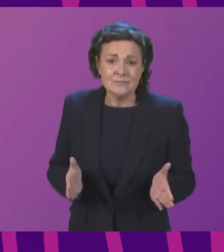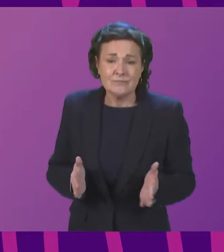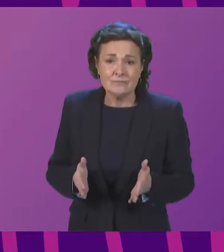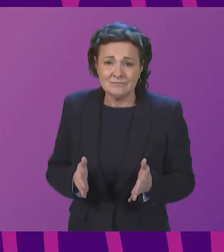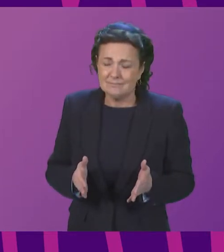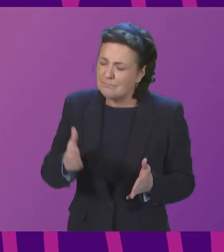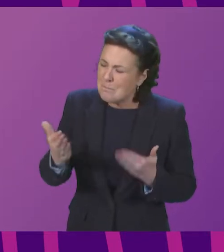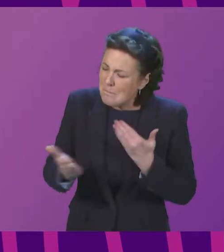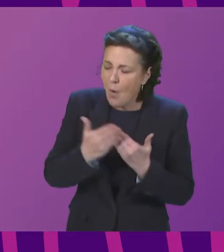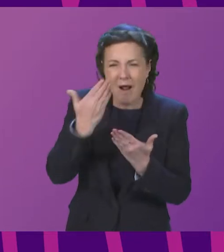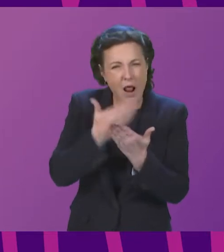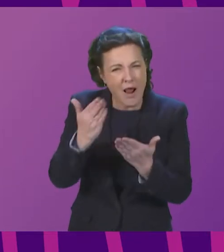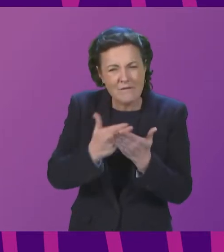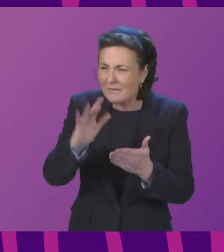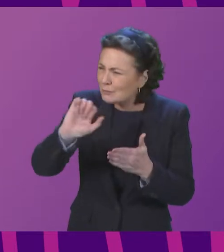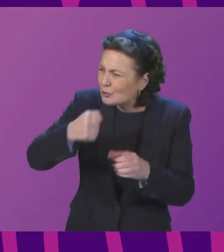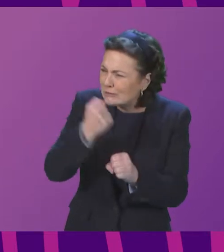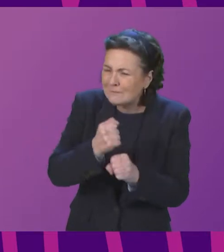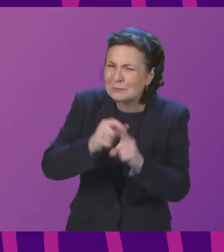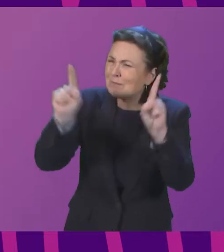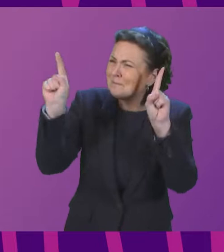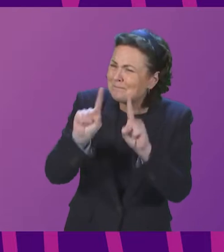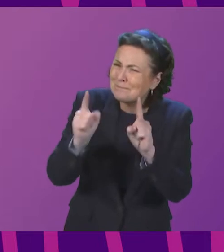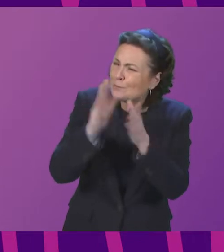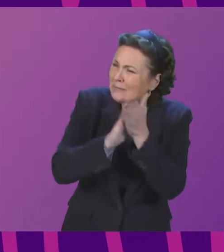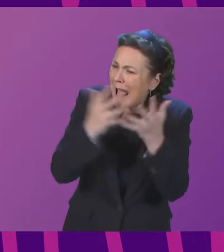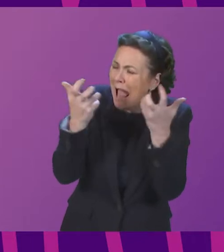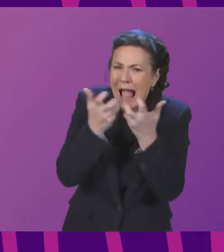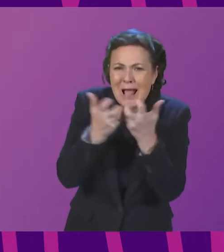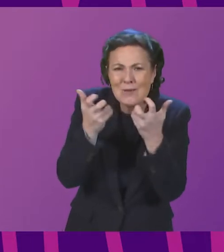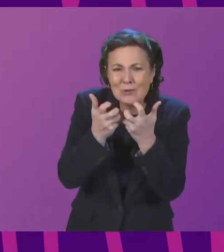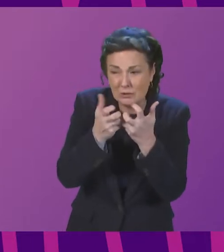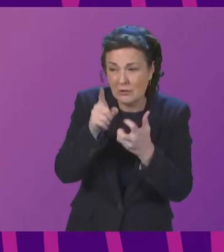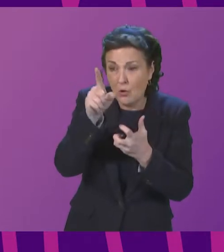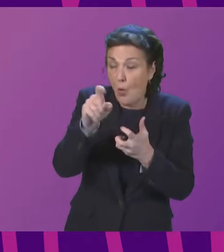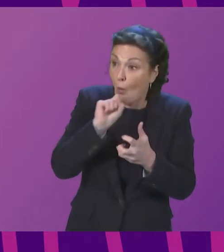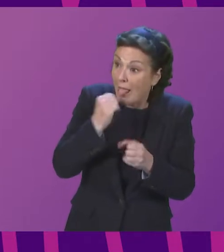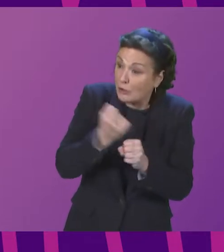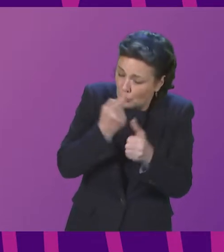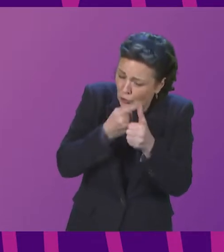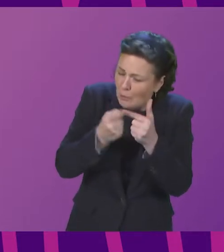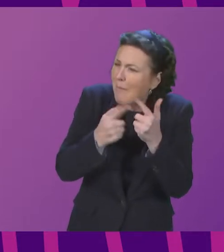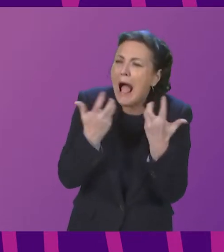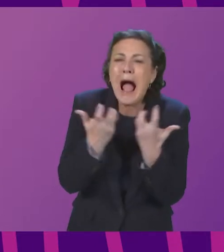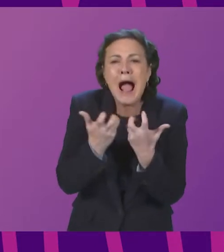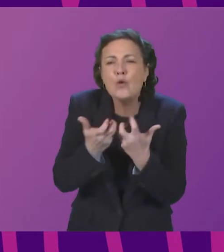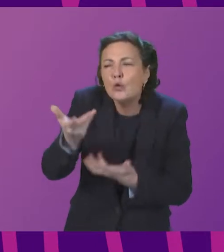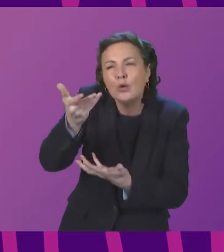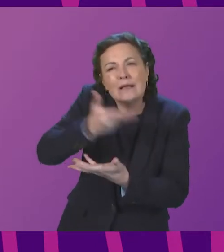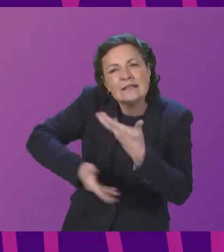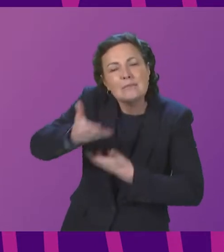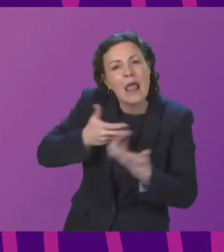get more clarity from the Scottish Government as to how they are attempting to bring this forward, and if there is the opportunity